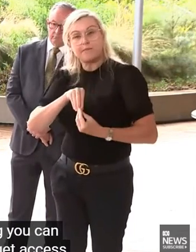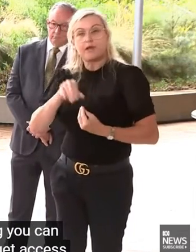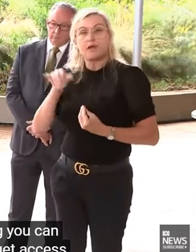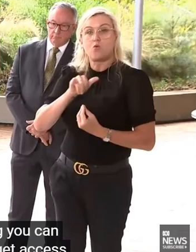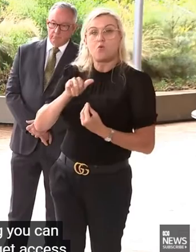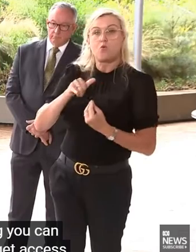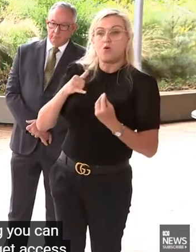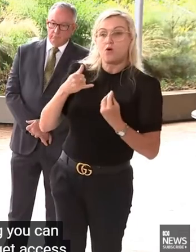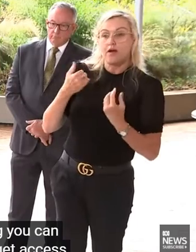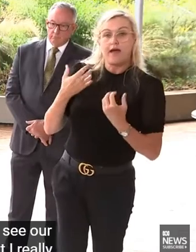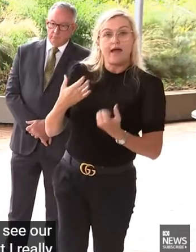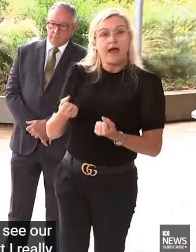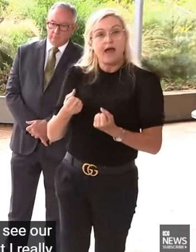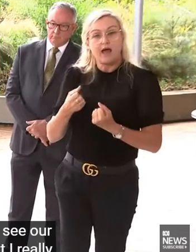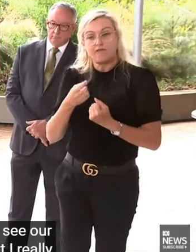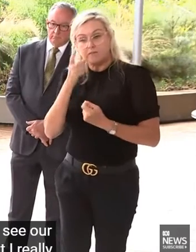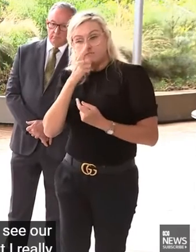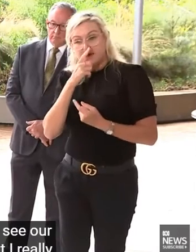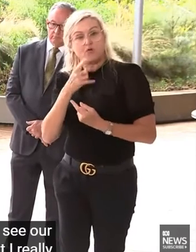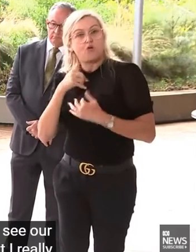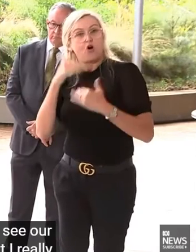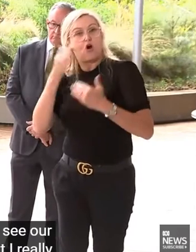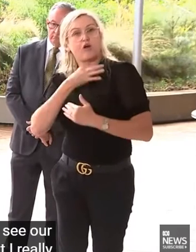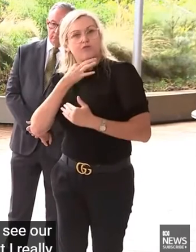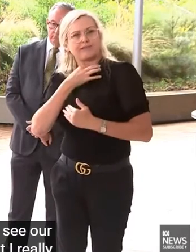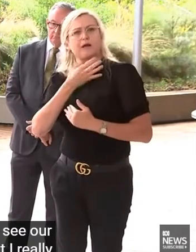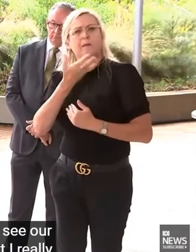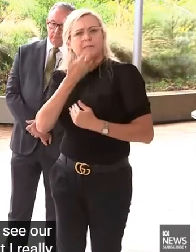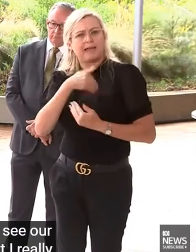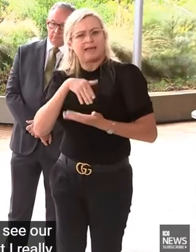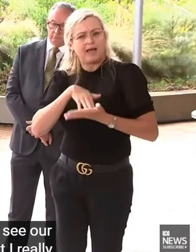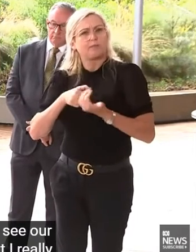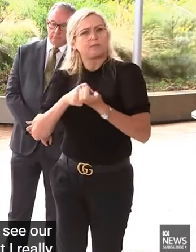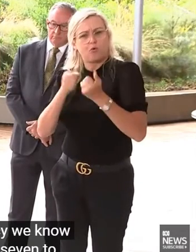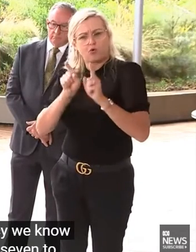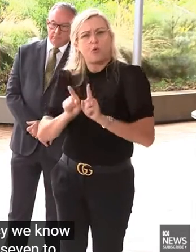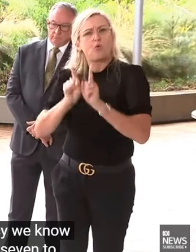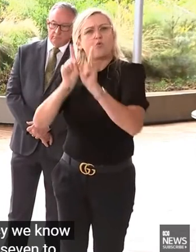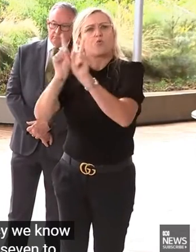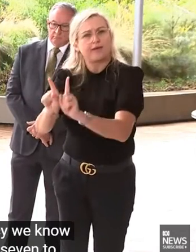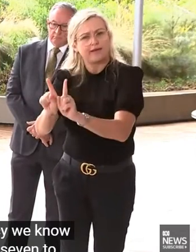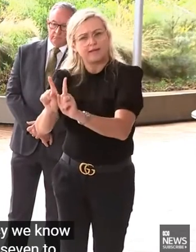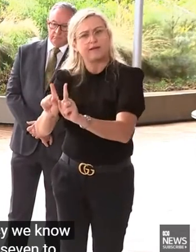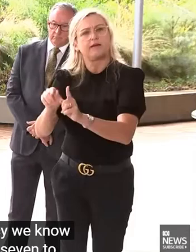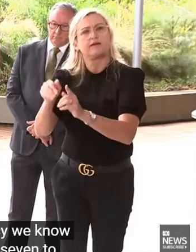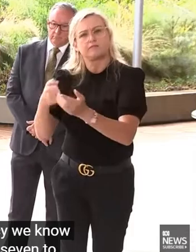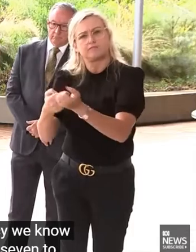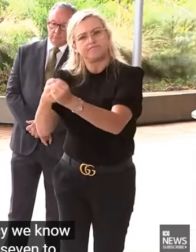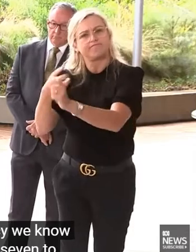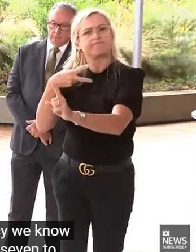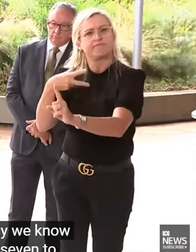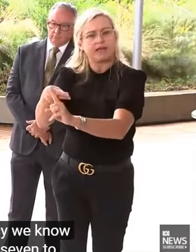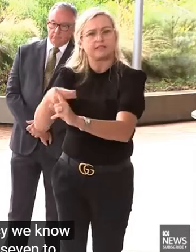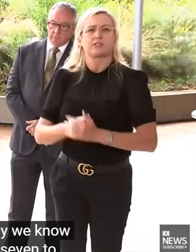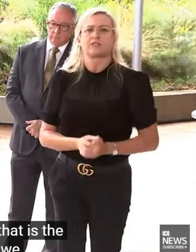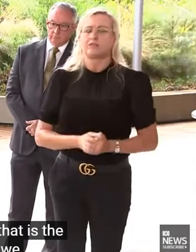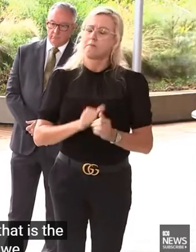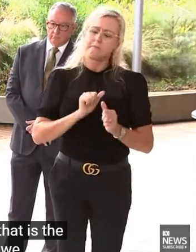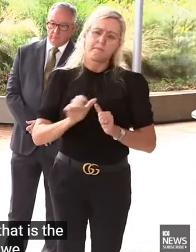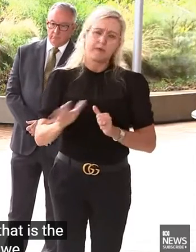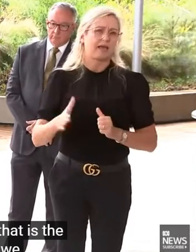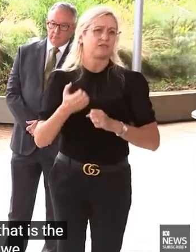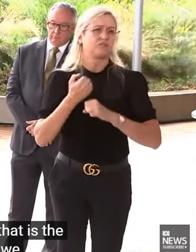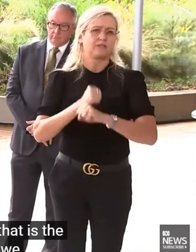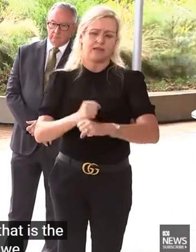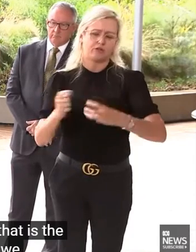really want a sense of urgency. We know that third dose takes 7 to 14 days, and so that is the best protection we can give, is having